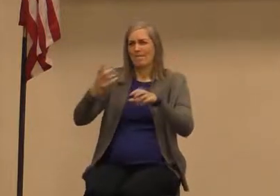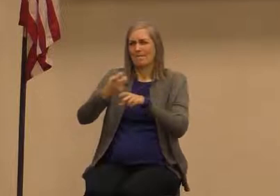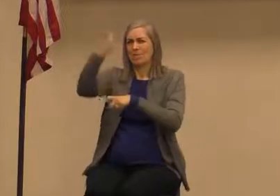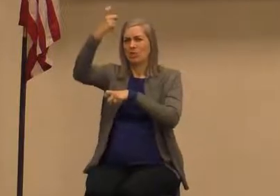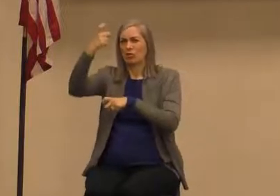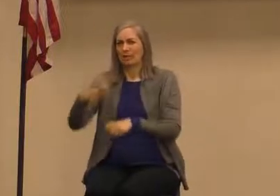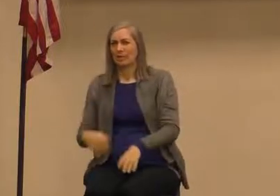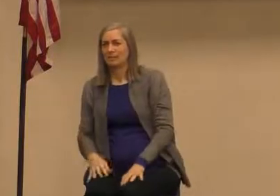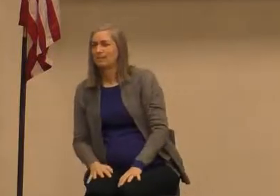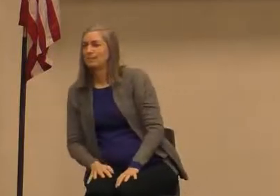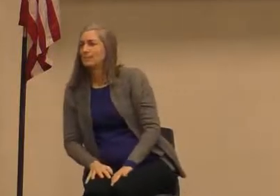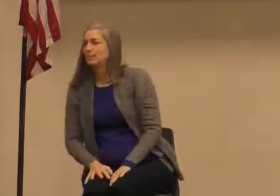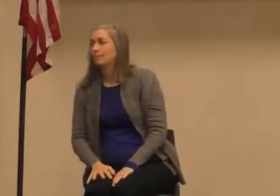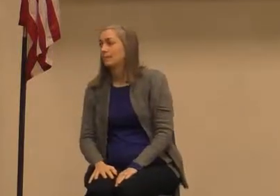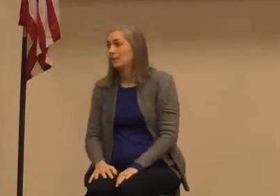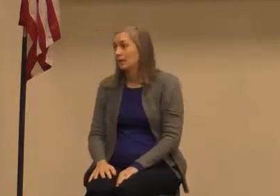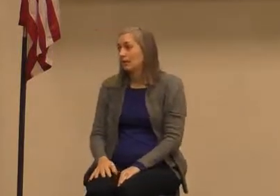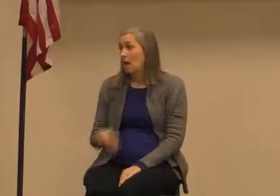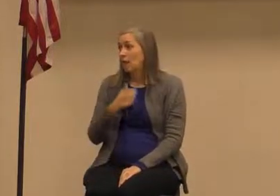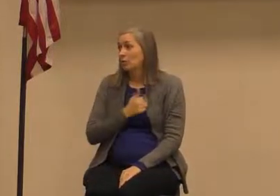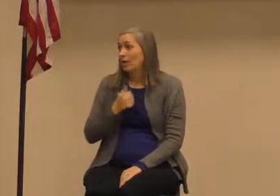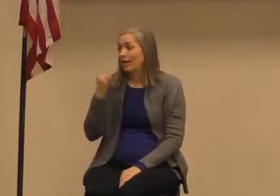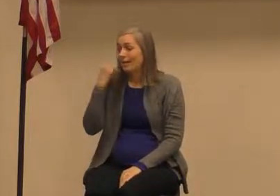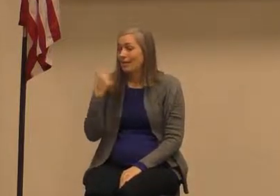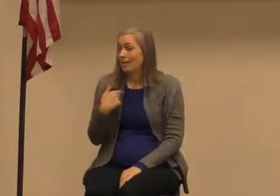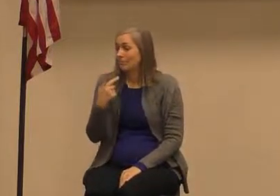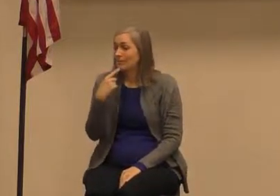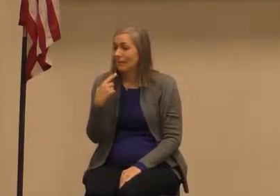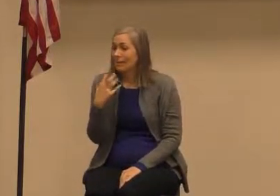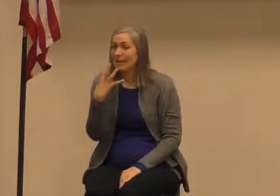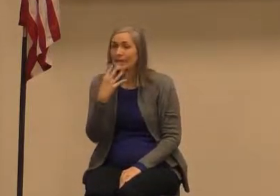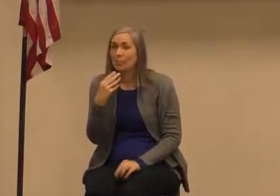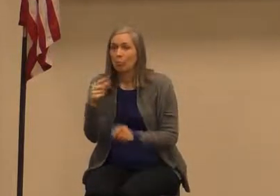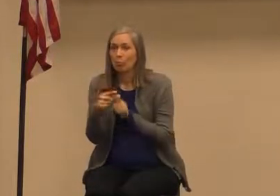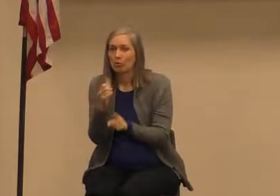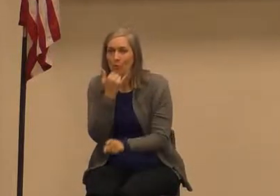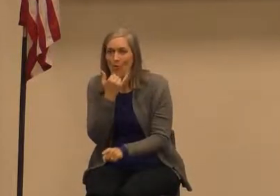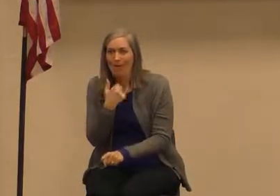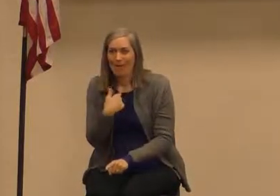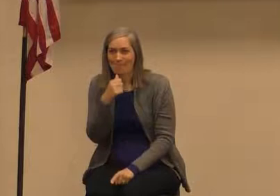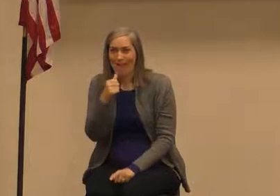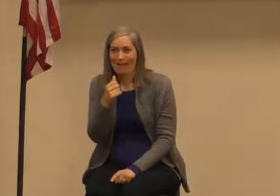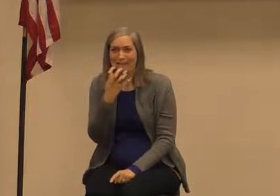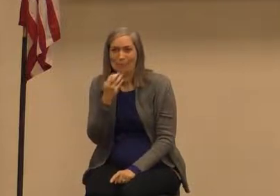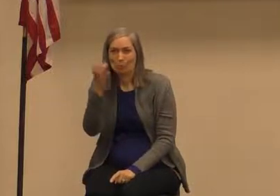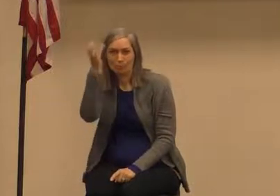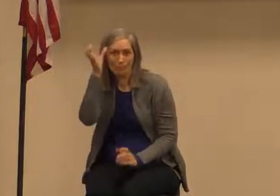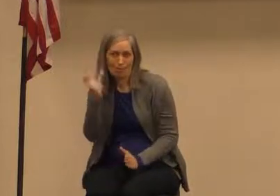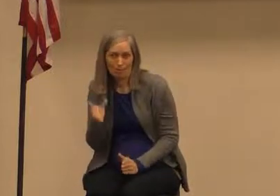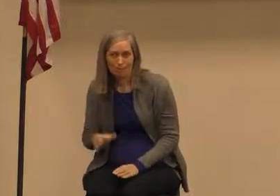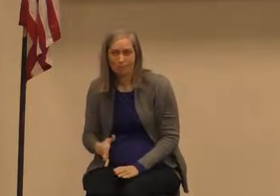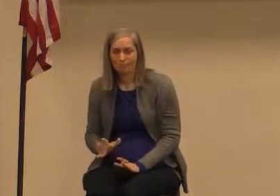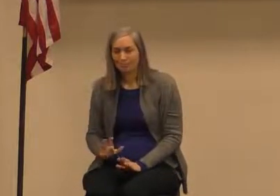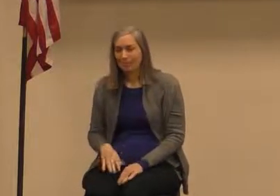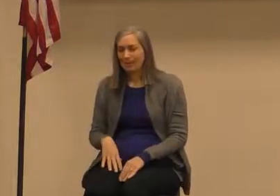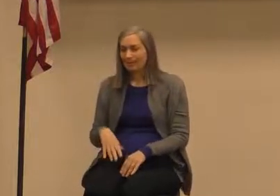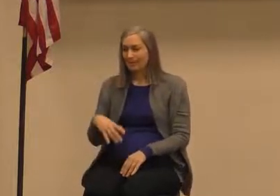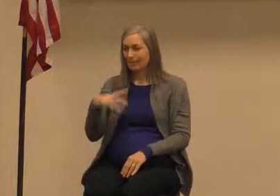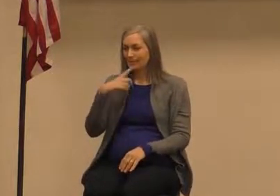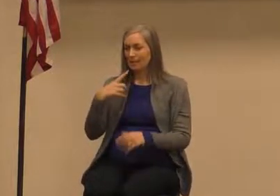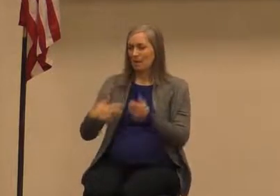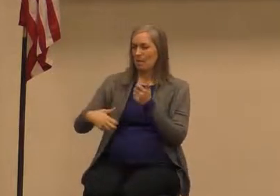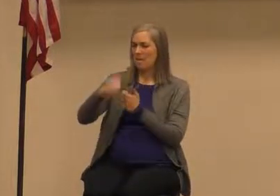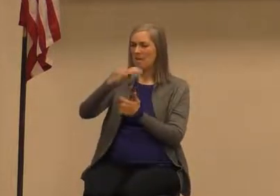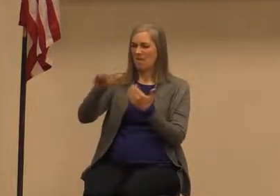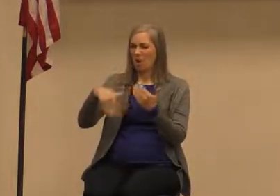way okay so Hebrew scholars in here please correct me later okay Exodus 31 and Leviticus 20 we find this he says above all you